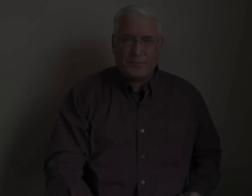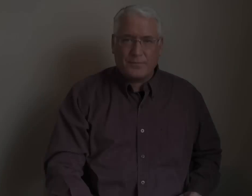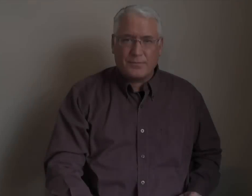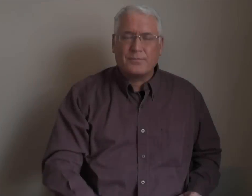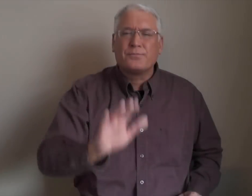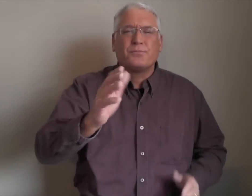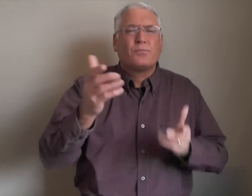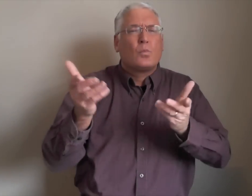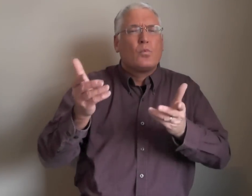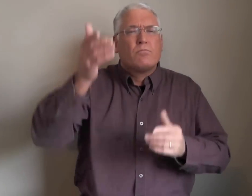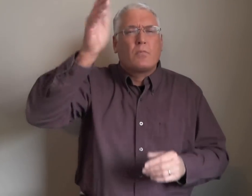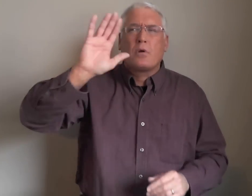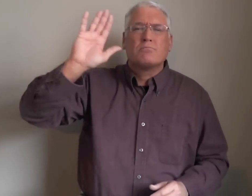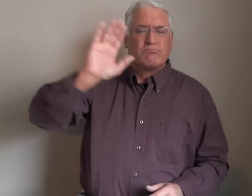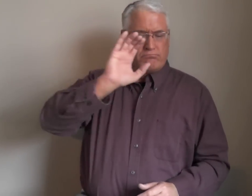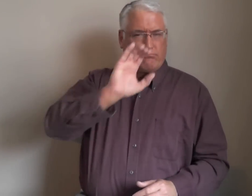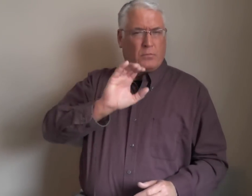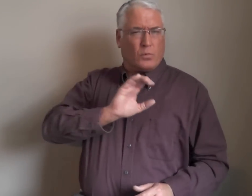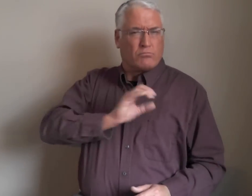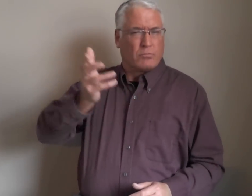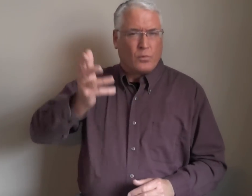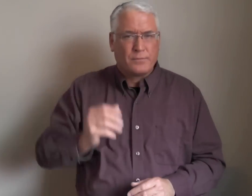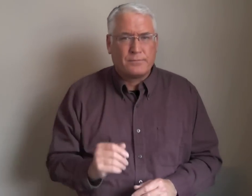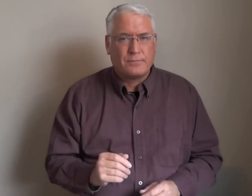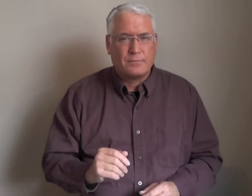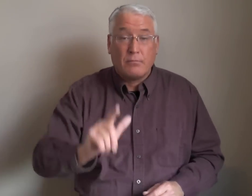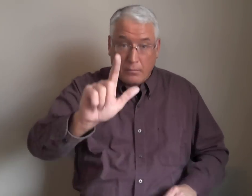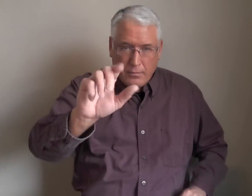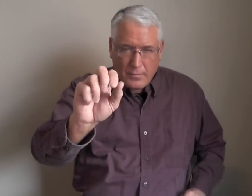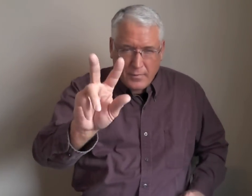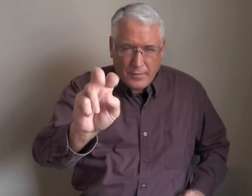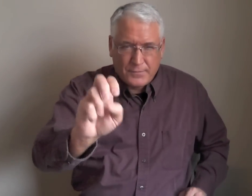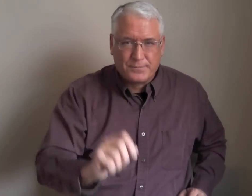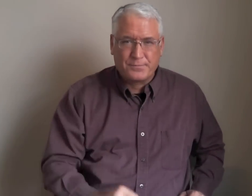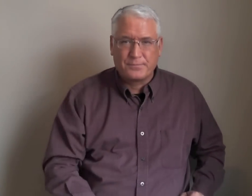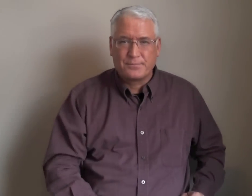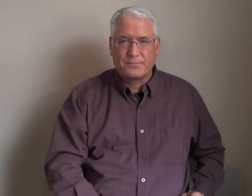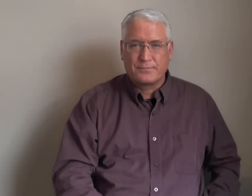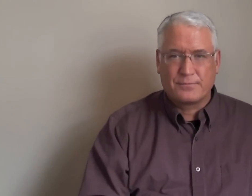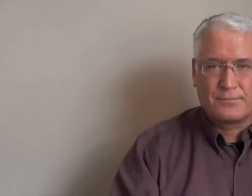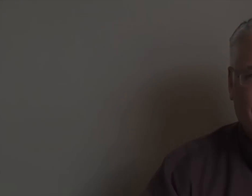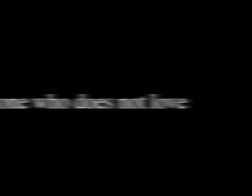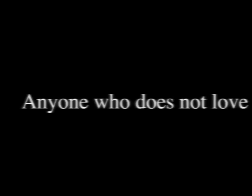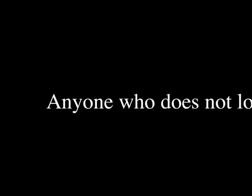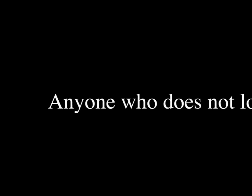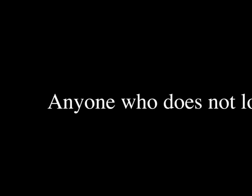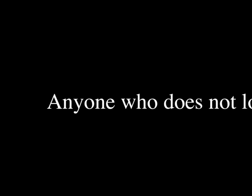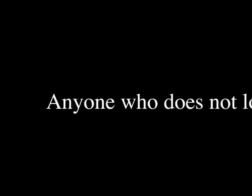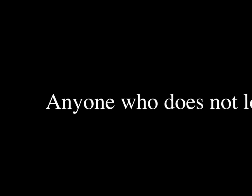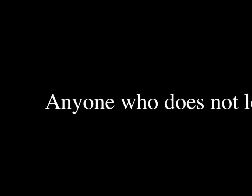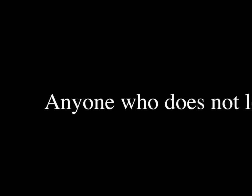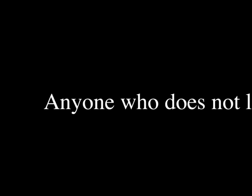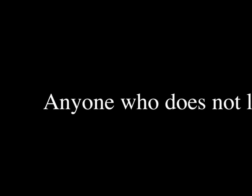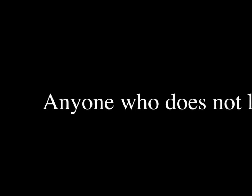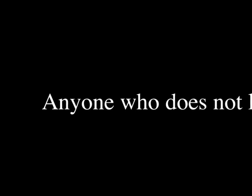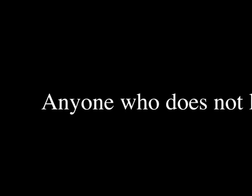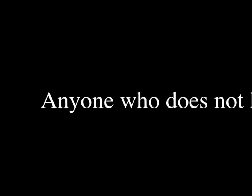What is God's character? His character is love. Anyone who does not love